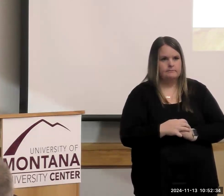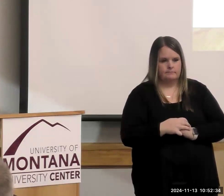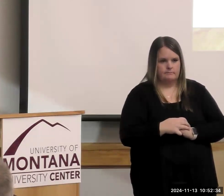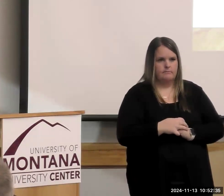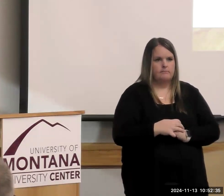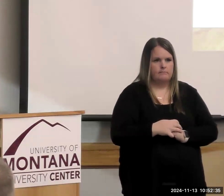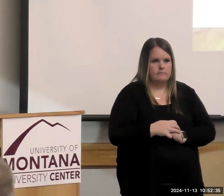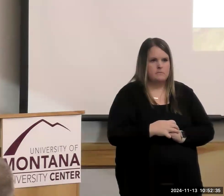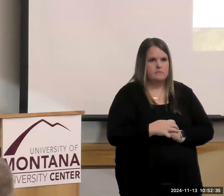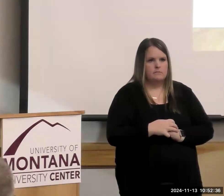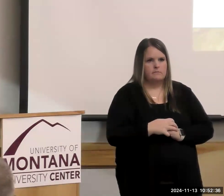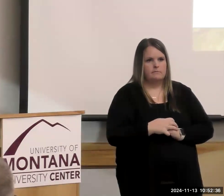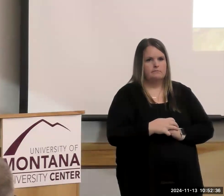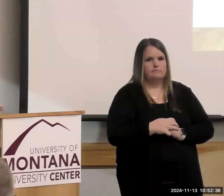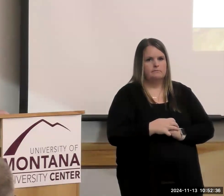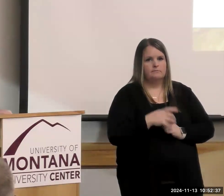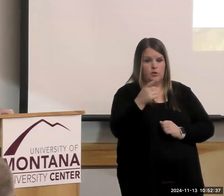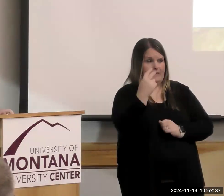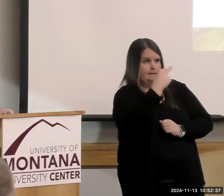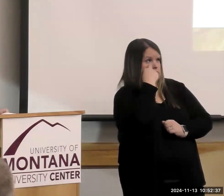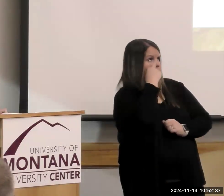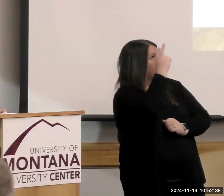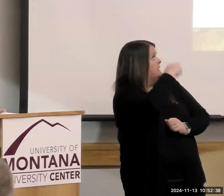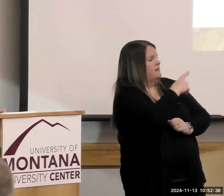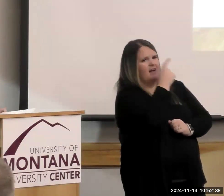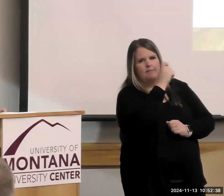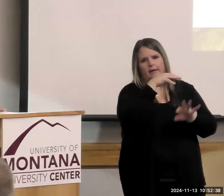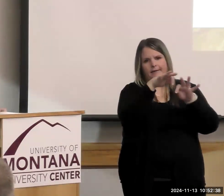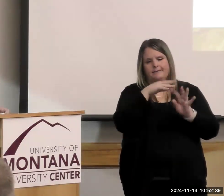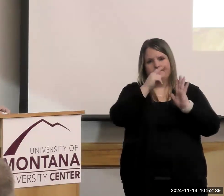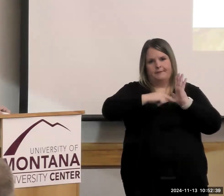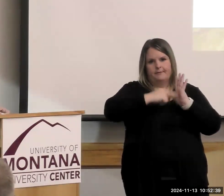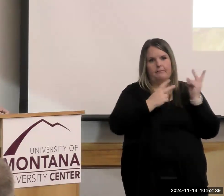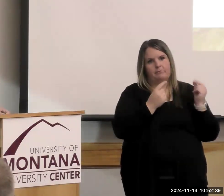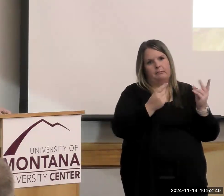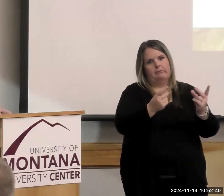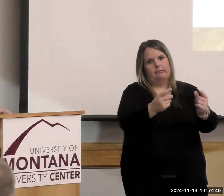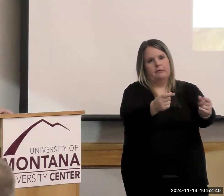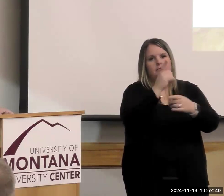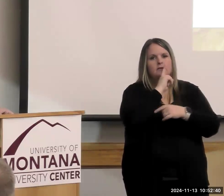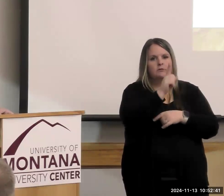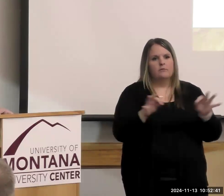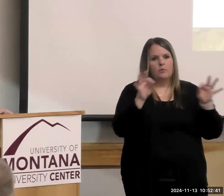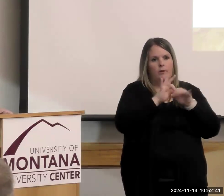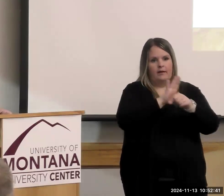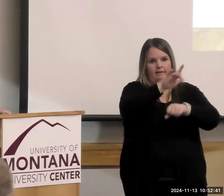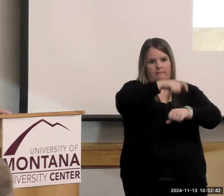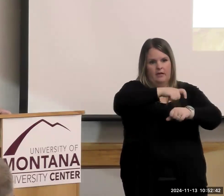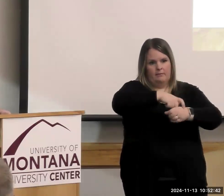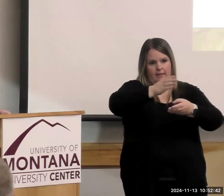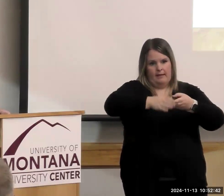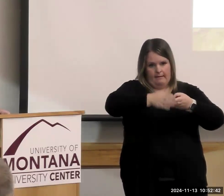I'm not going to read it to you, because you can see it. And we're going to be speeding through here, because we want to make sure we have time at the end